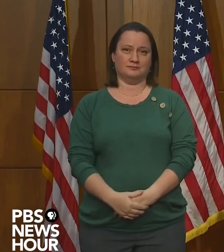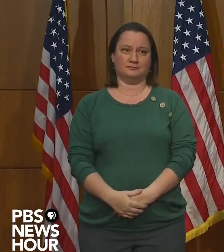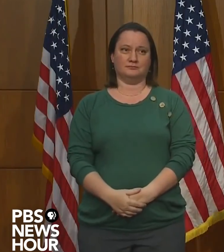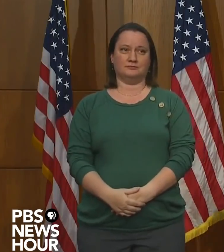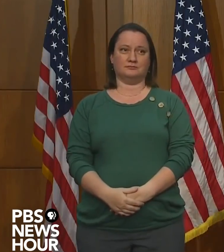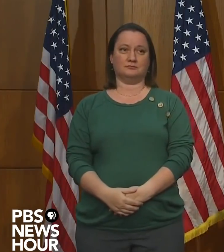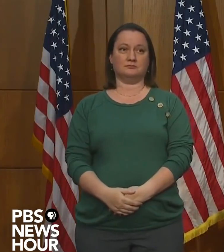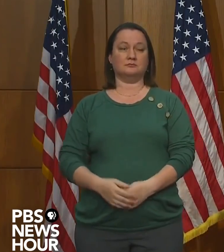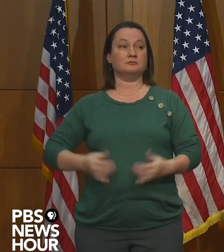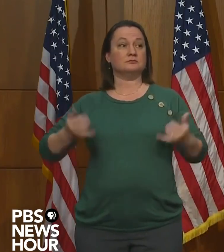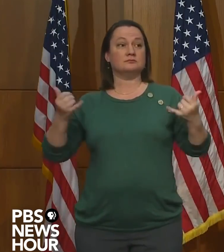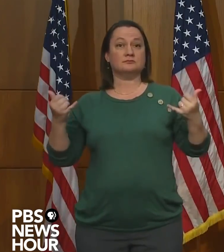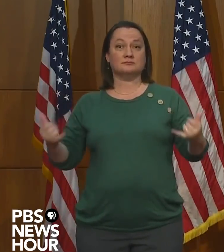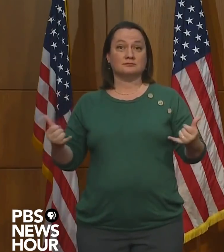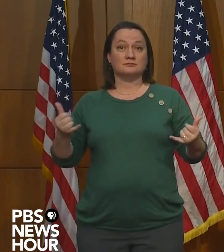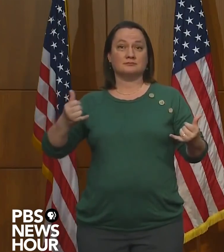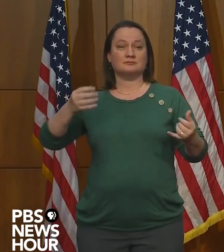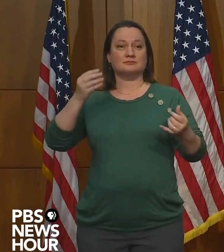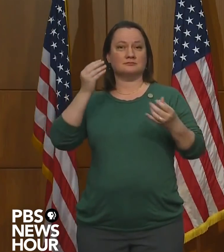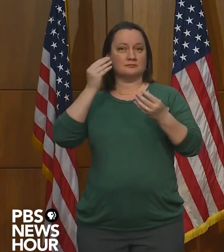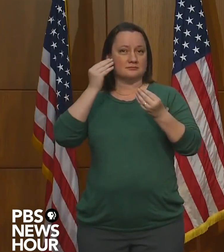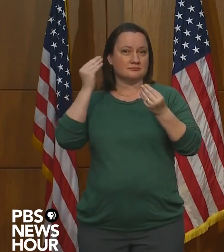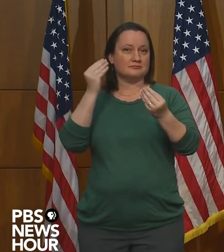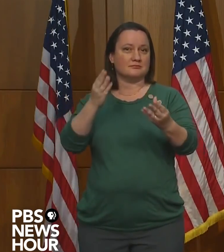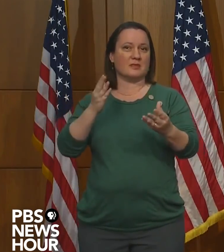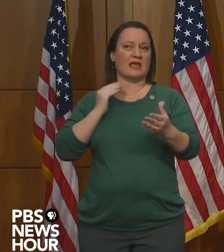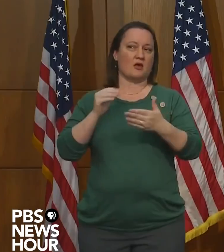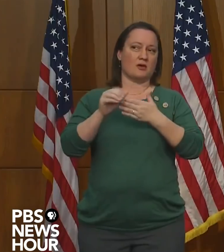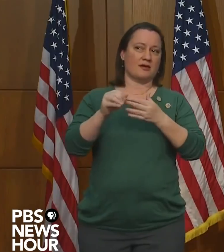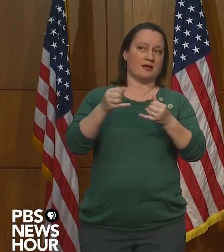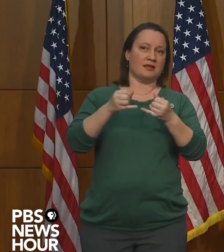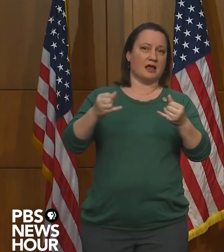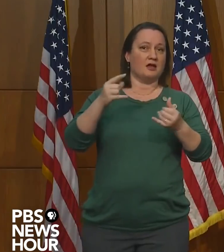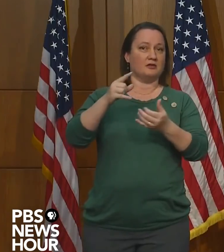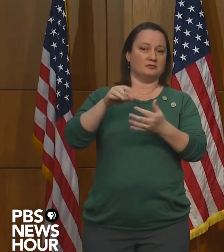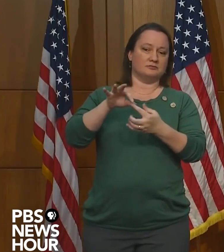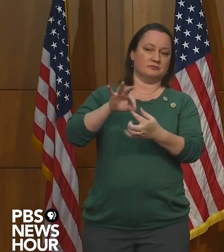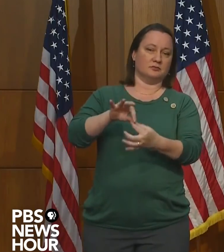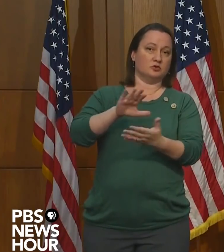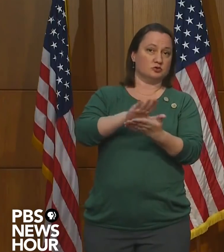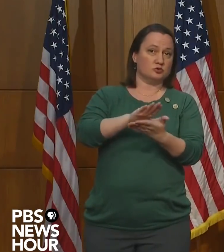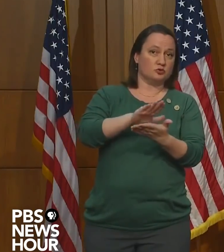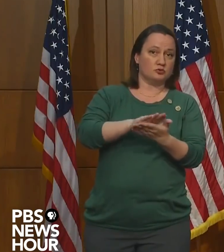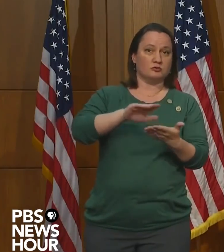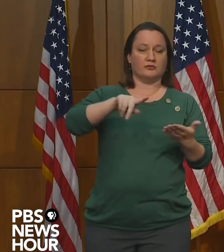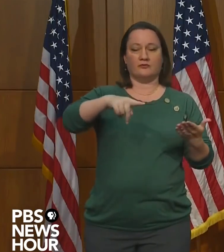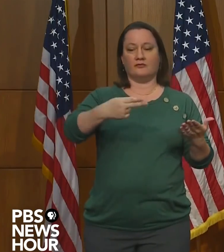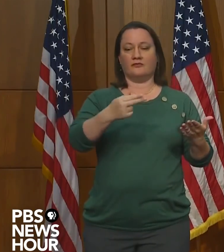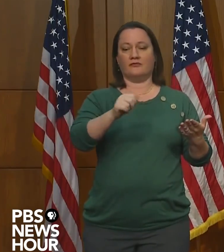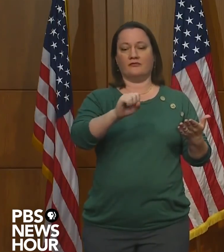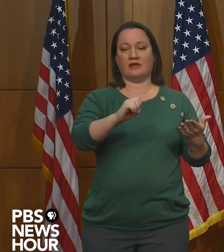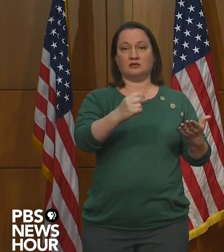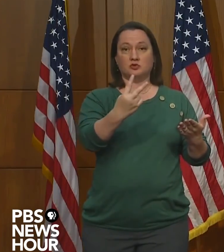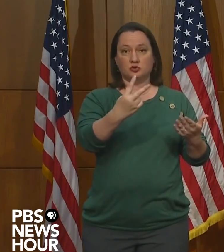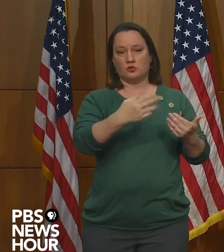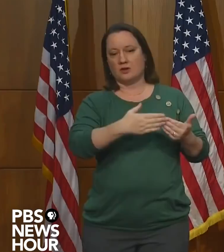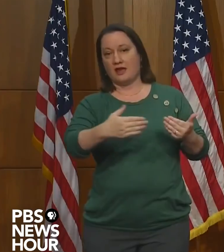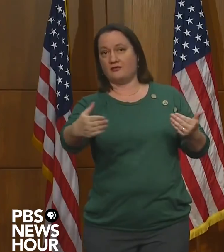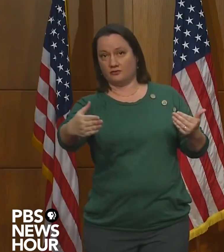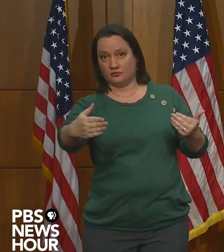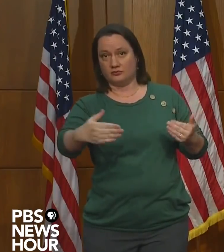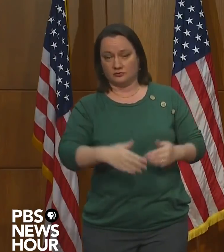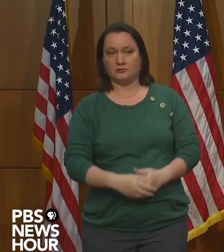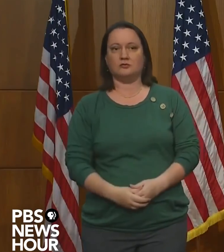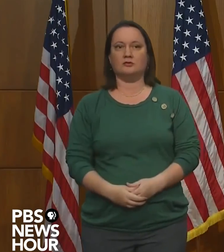I'd like to talk to you about our guidance for schools in phase two and beyond, as well as announce